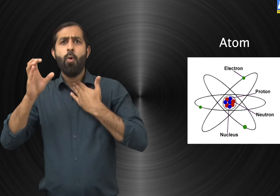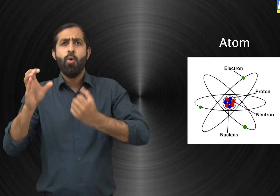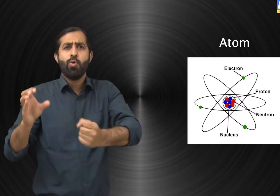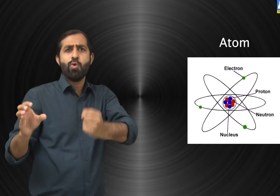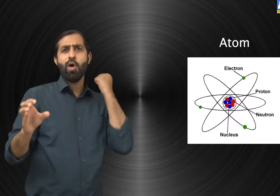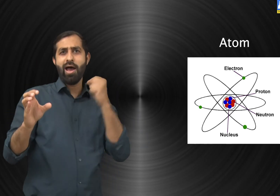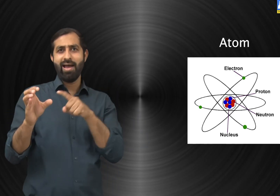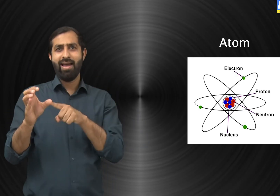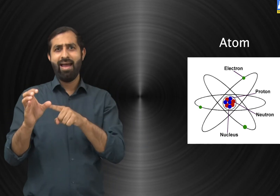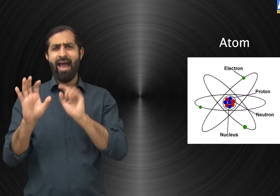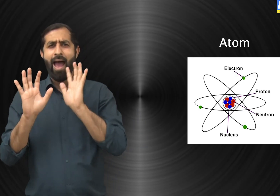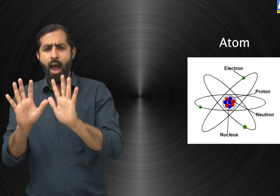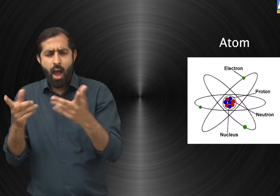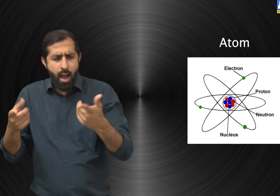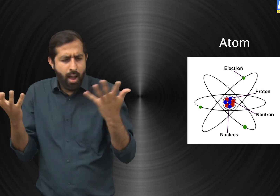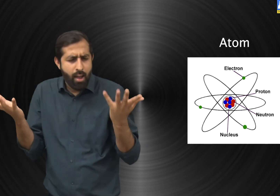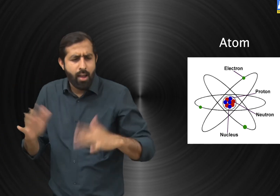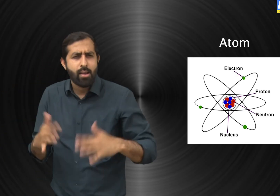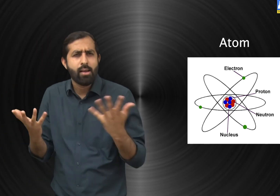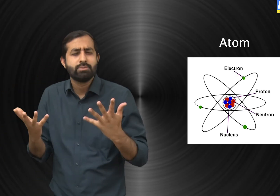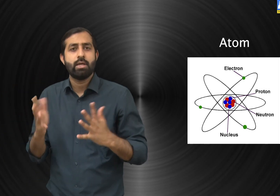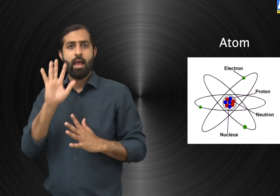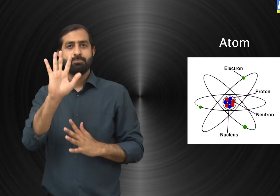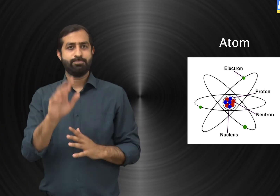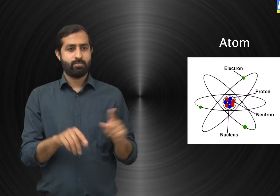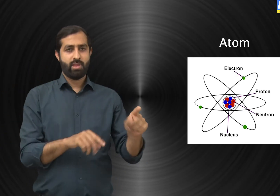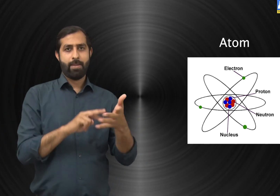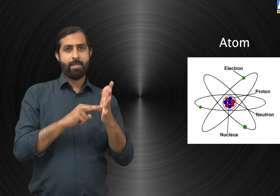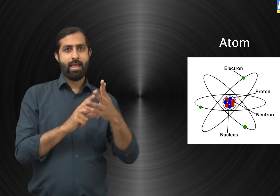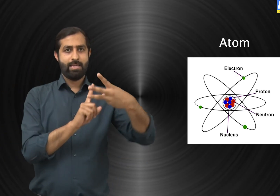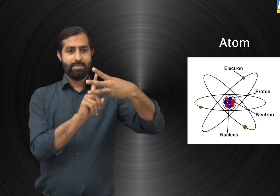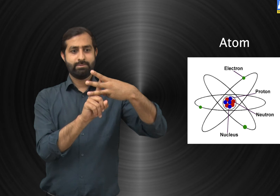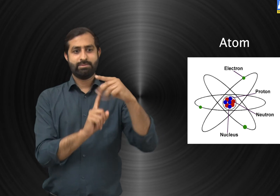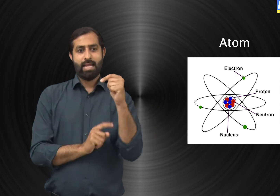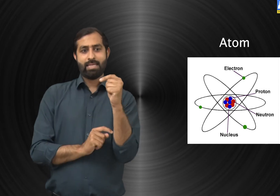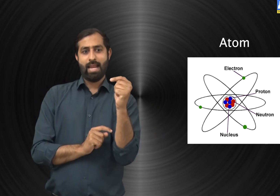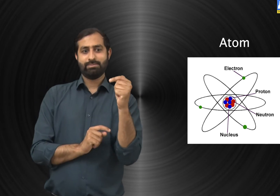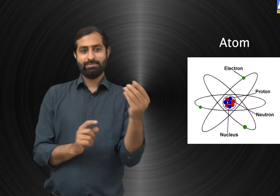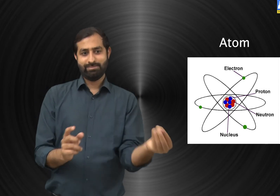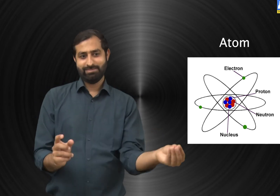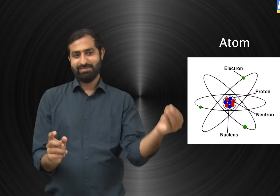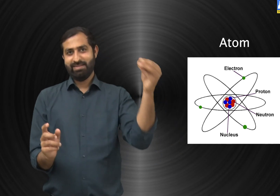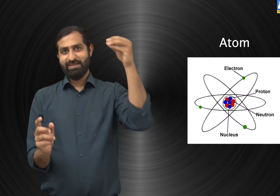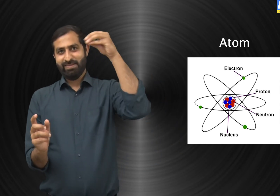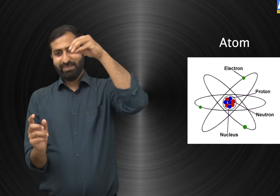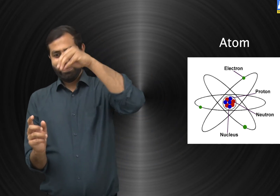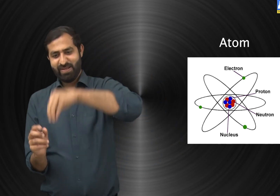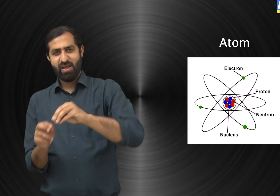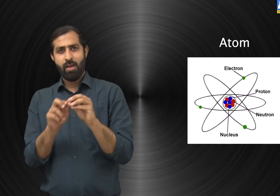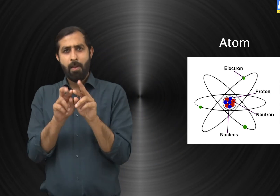will dissolve in the water and we will have a sweetened solution with us. The chemical reaction over here is that the